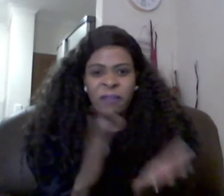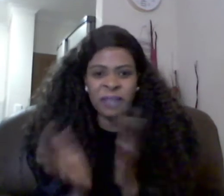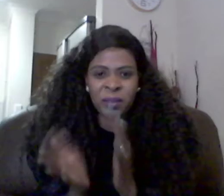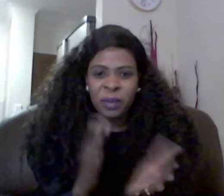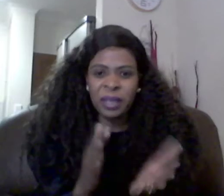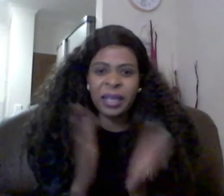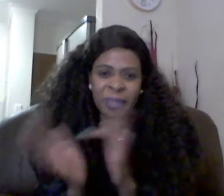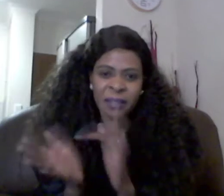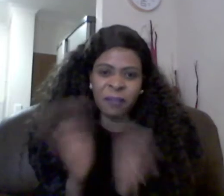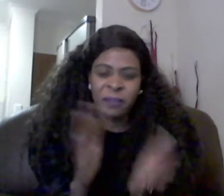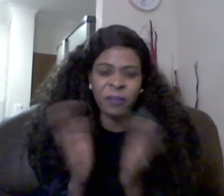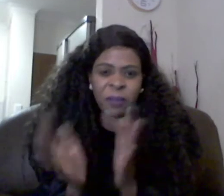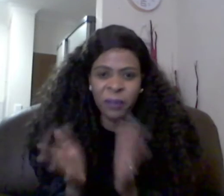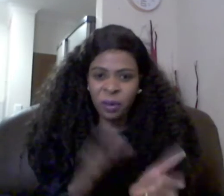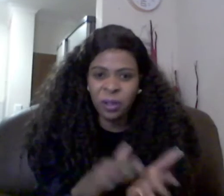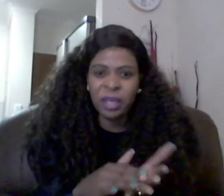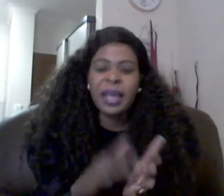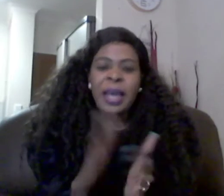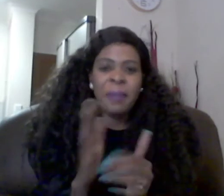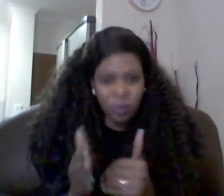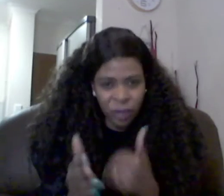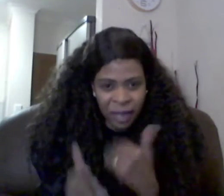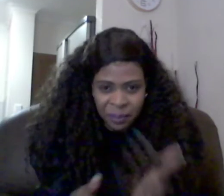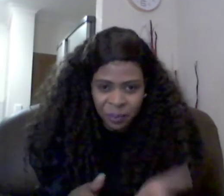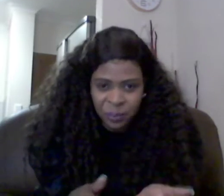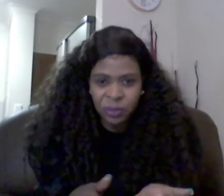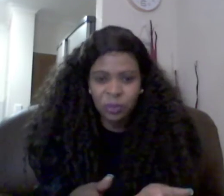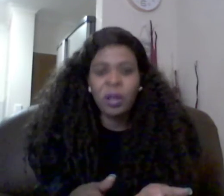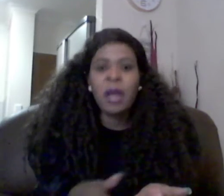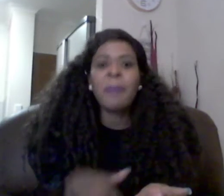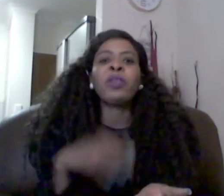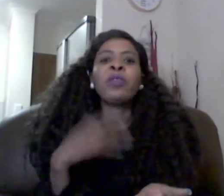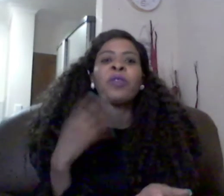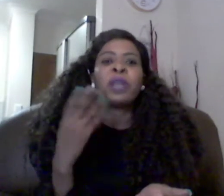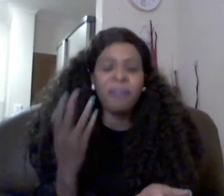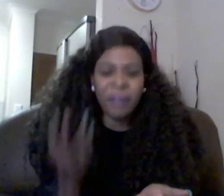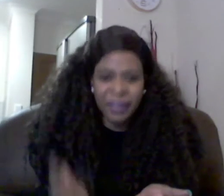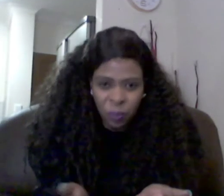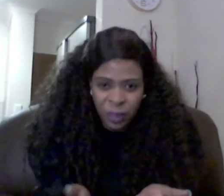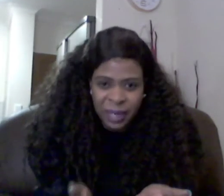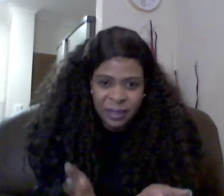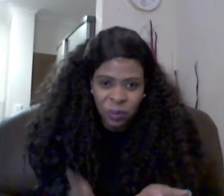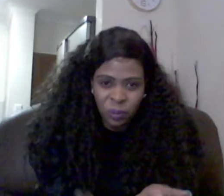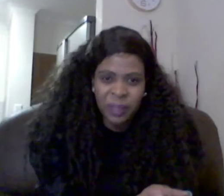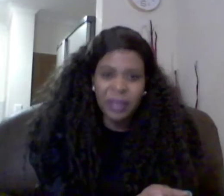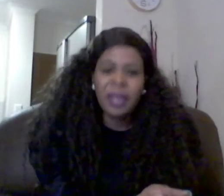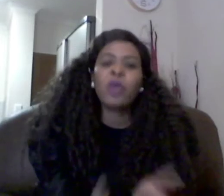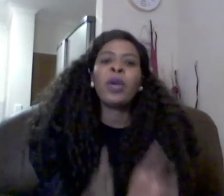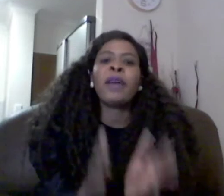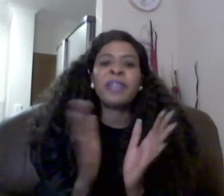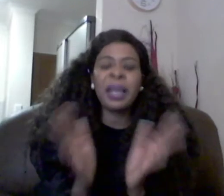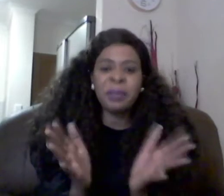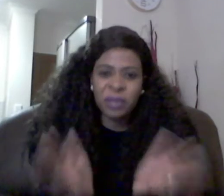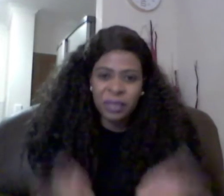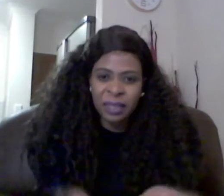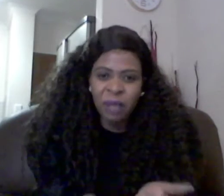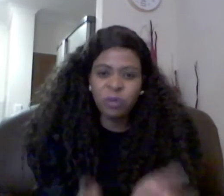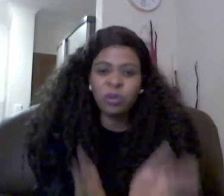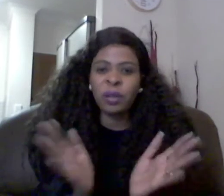finds a good thing and receive favor from the lord a man will come propose you but you've got the final word as a woman you have time to sit down do your